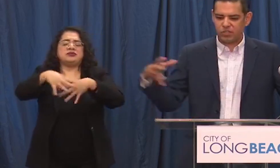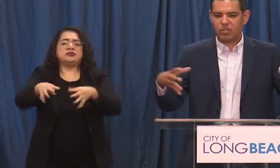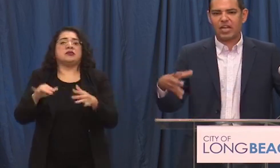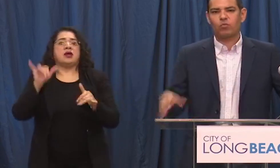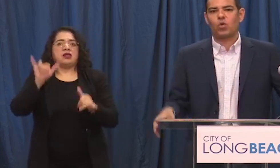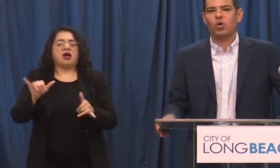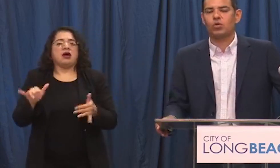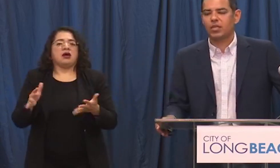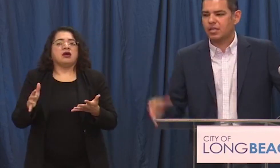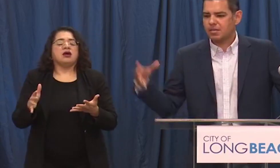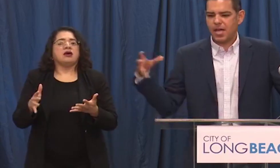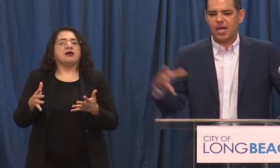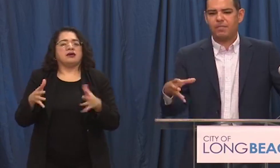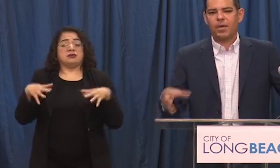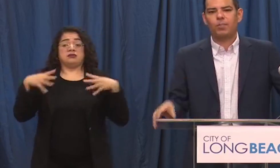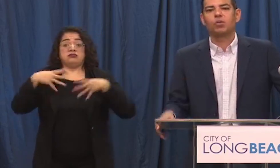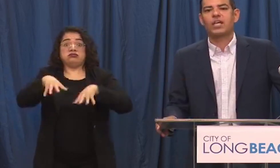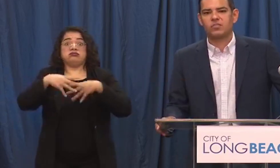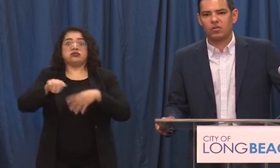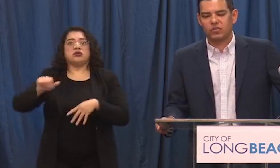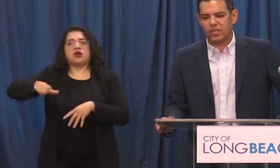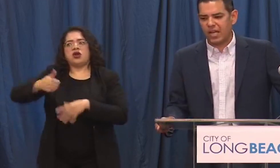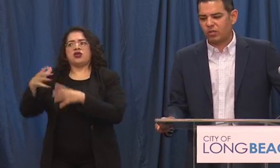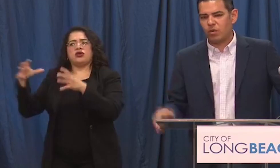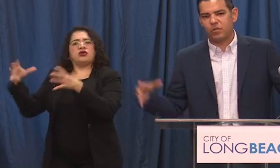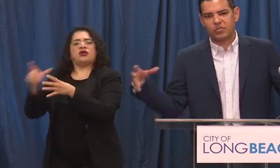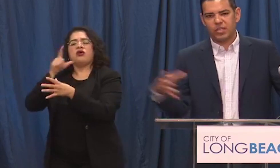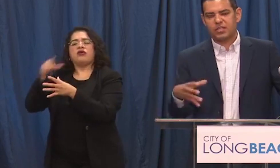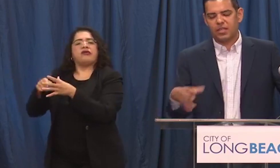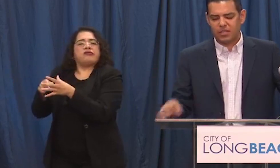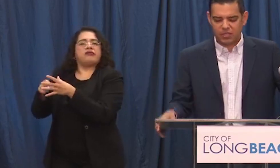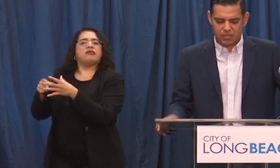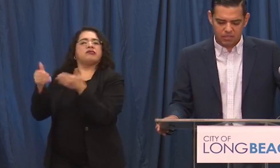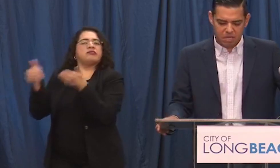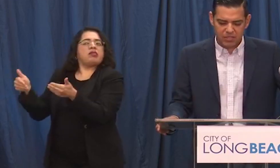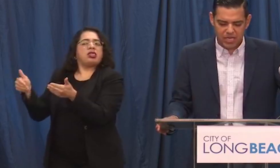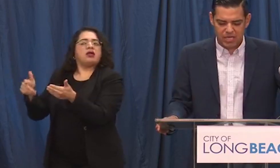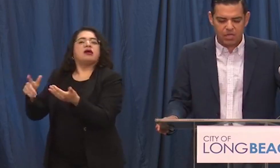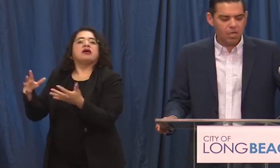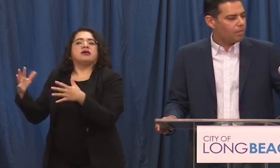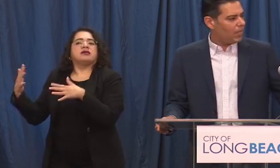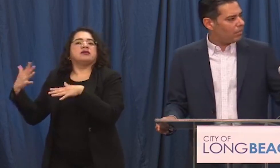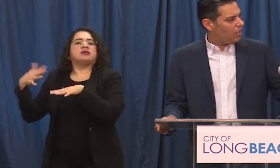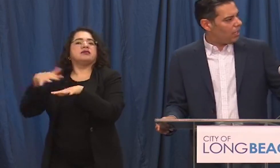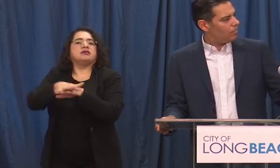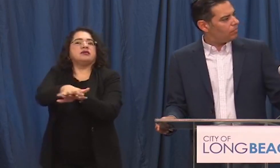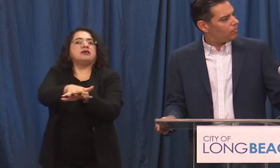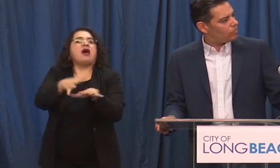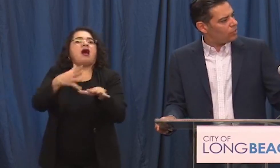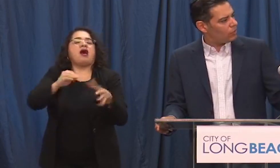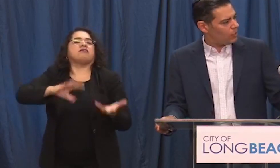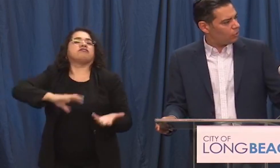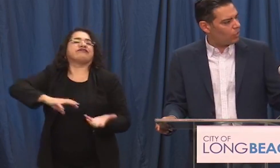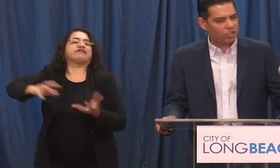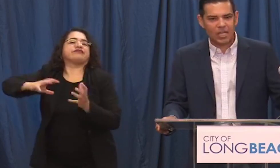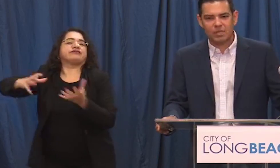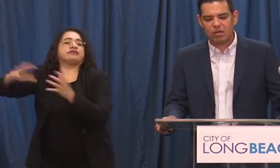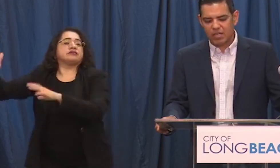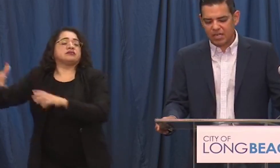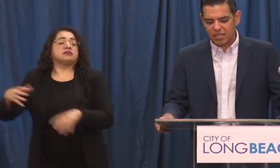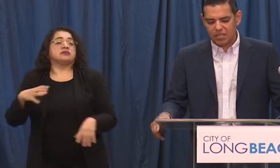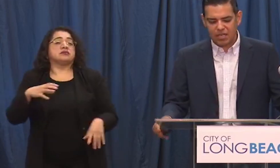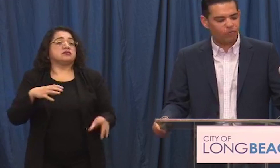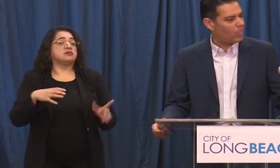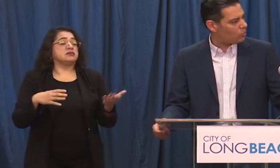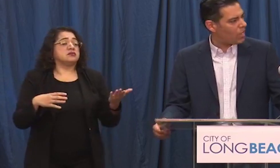for some of these kind of rogue uh protesters uh and criminals to to to mix in but uh chief espino do you want to talk